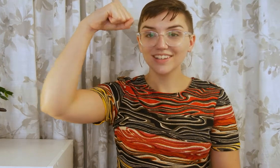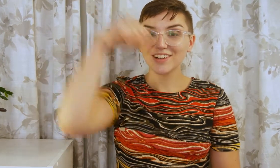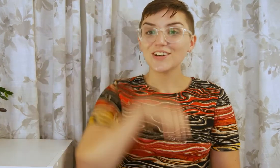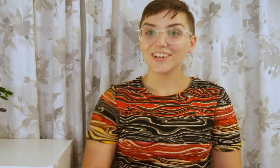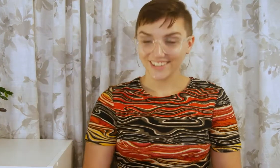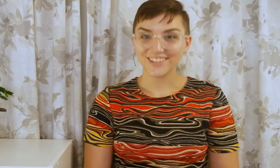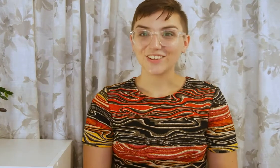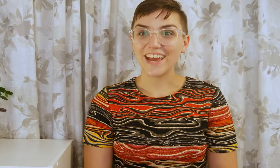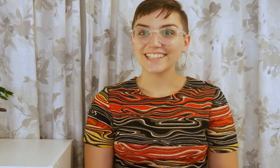Great!